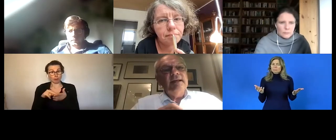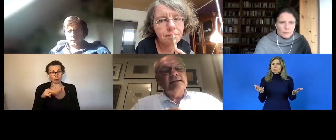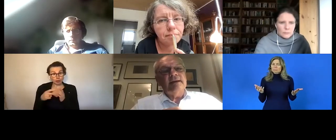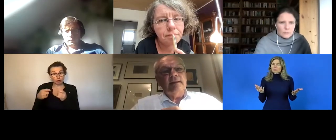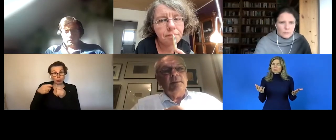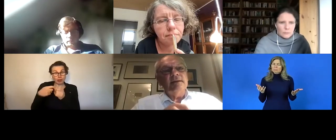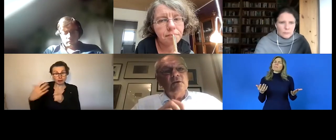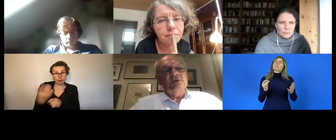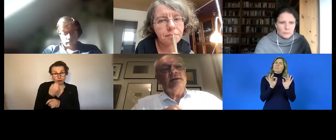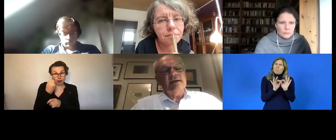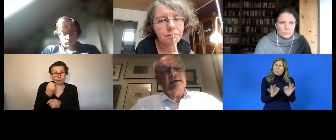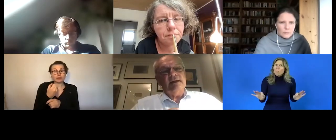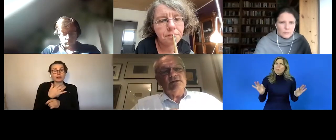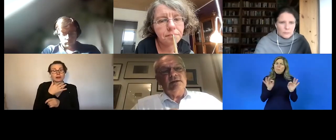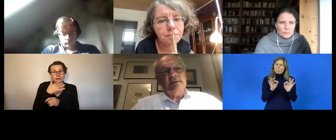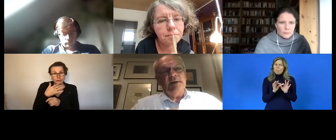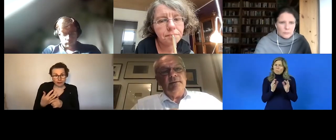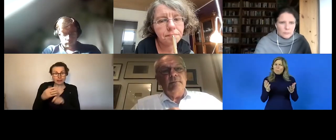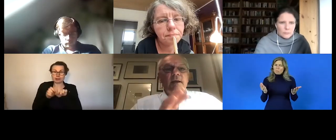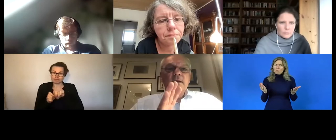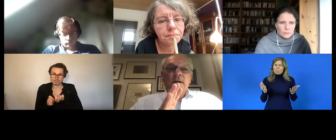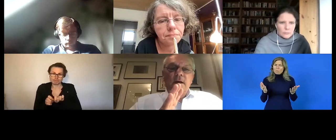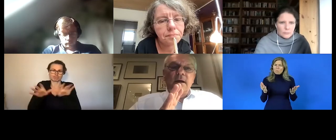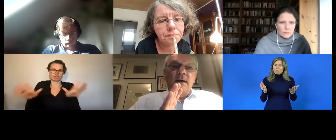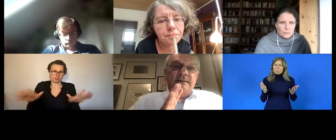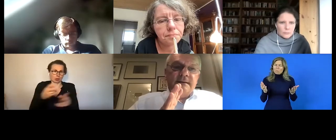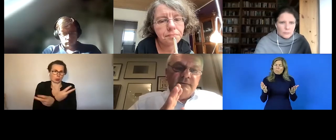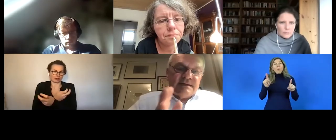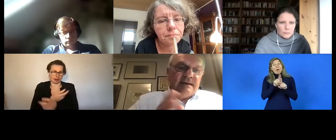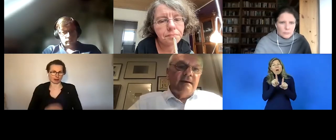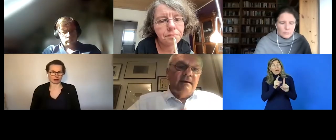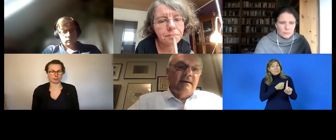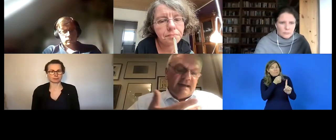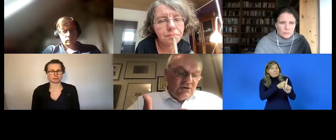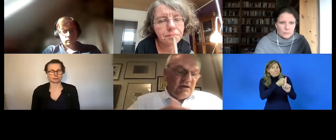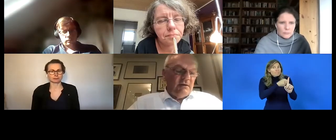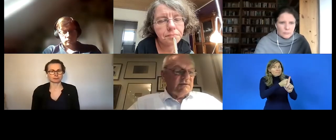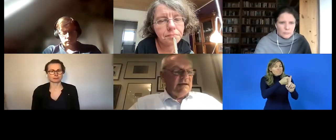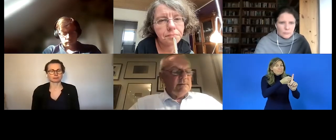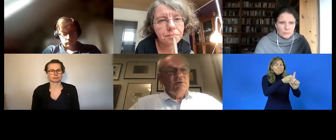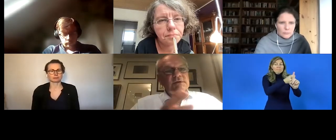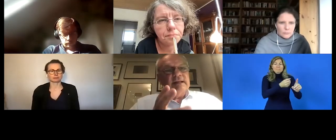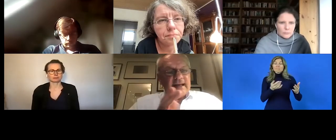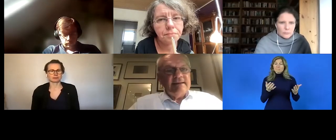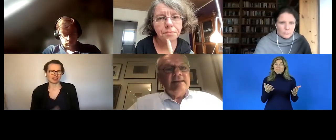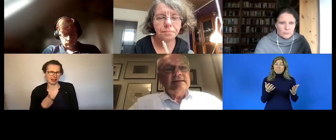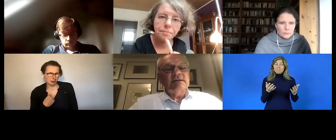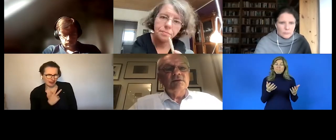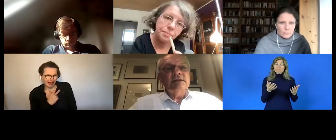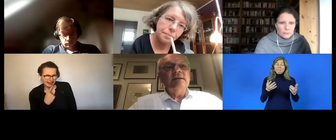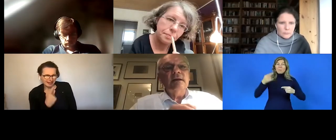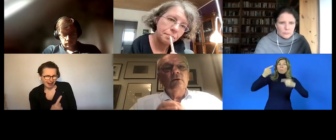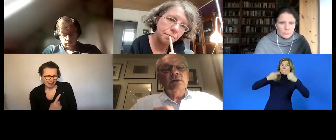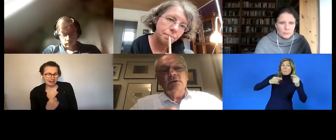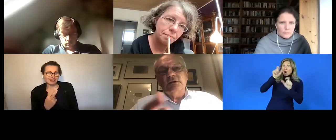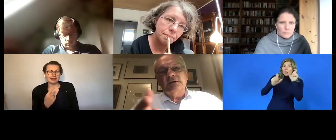also do a fair amount of lobbying and to have a good contact with politicians